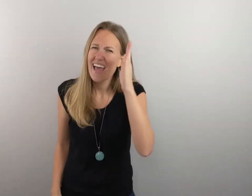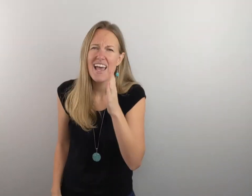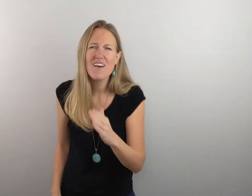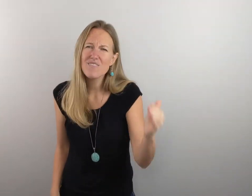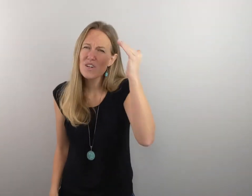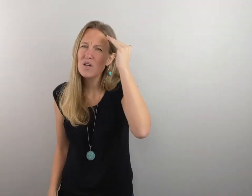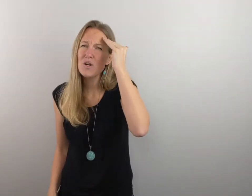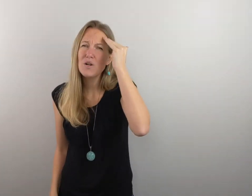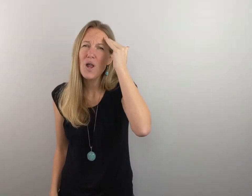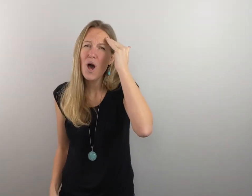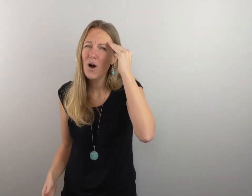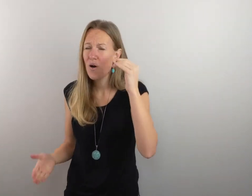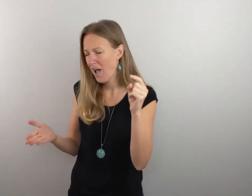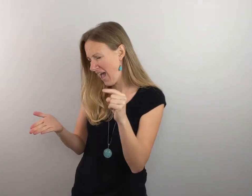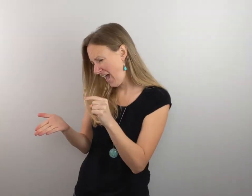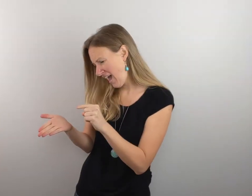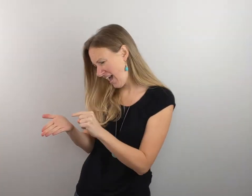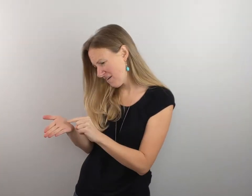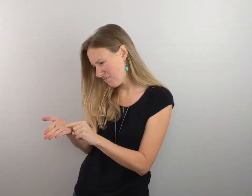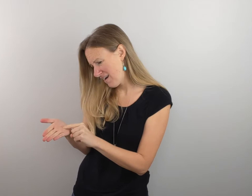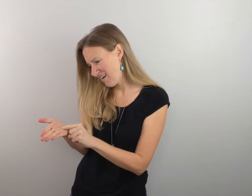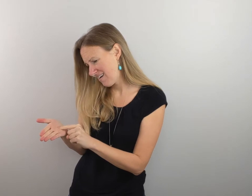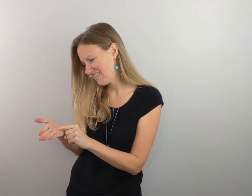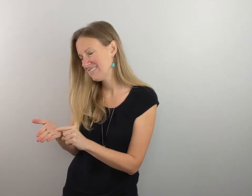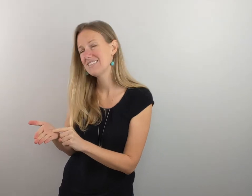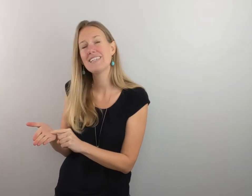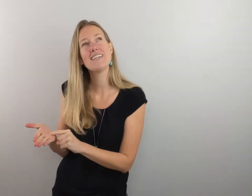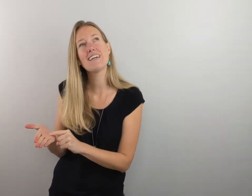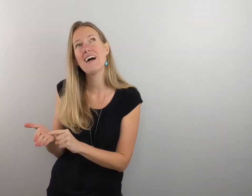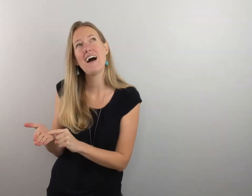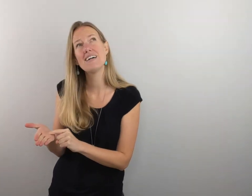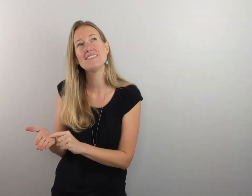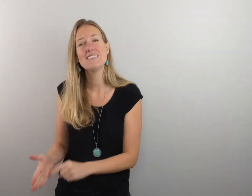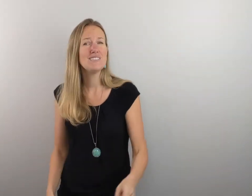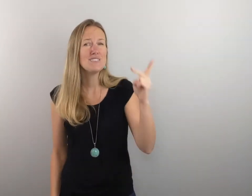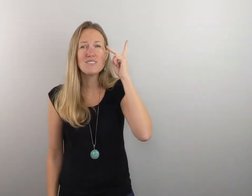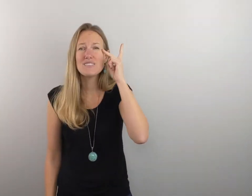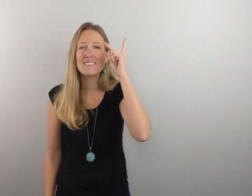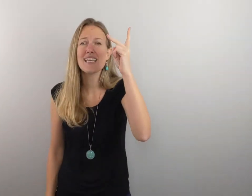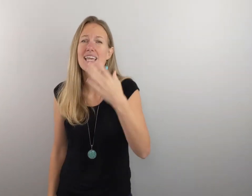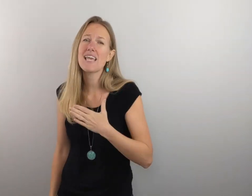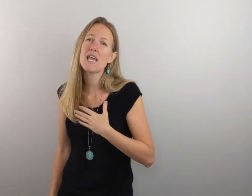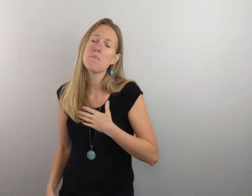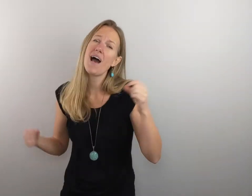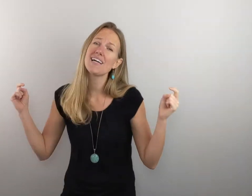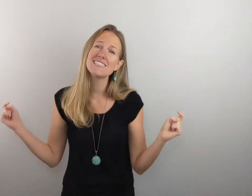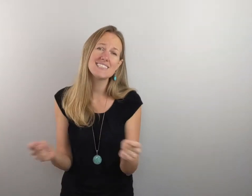never know how much it cost to see my